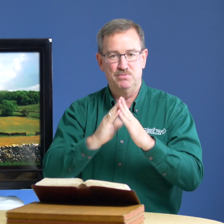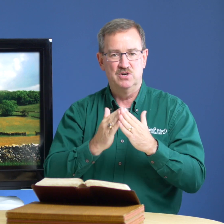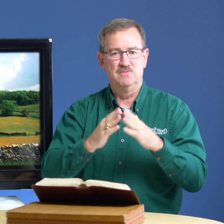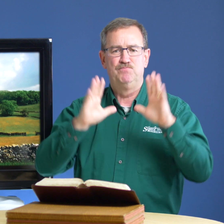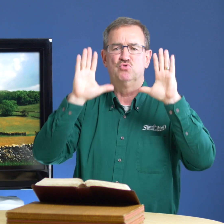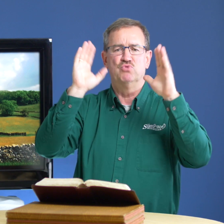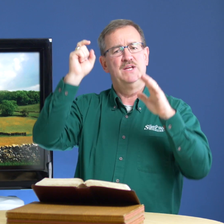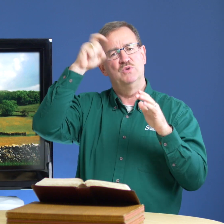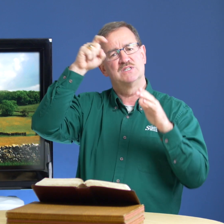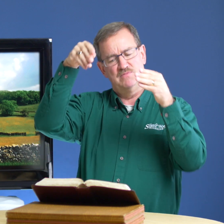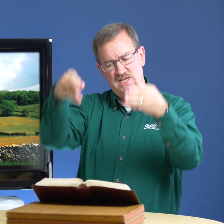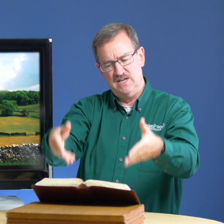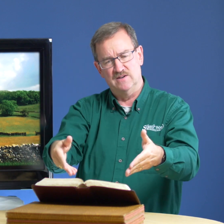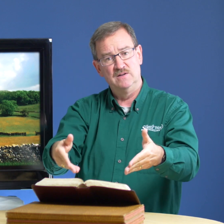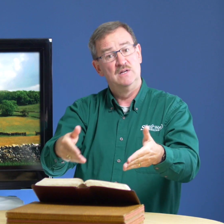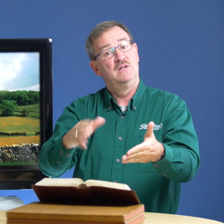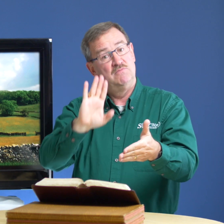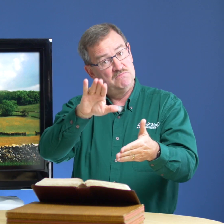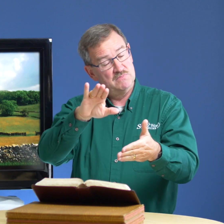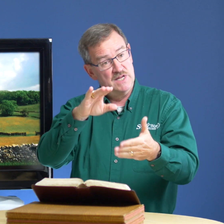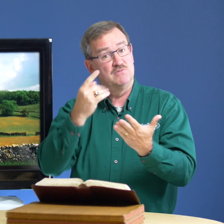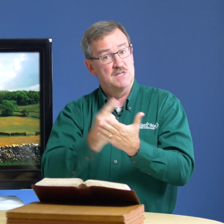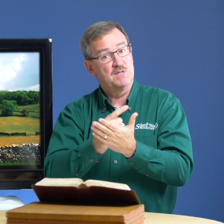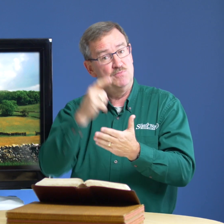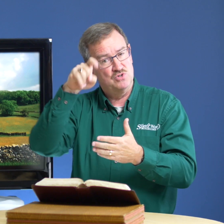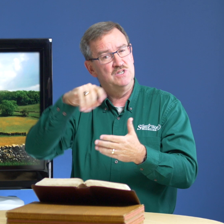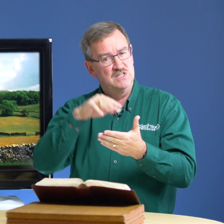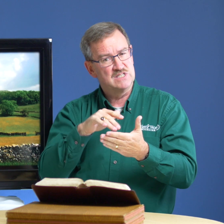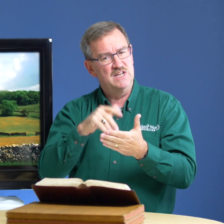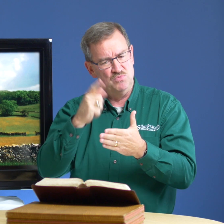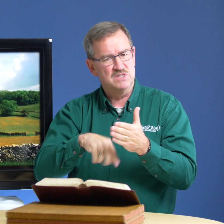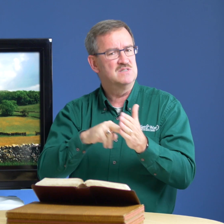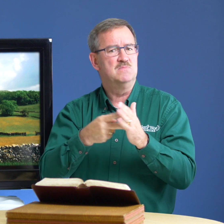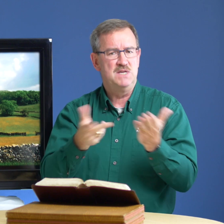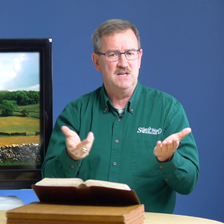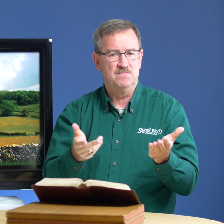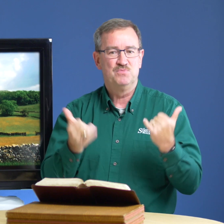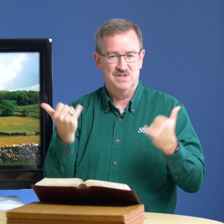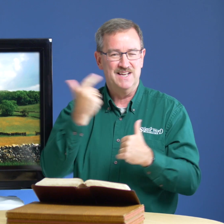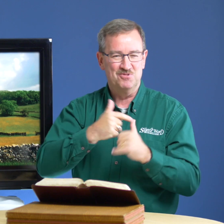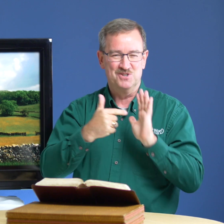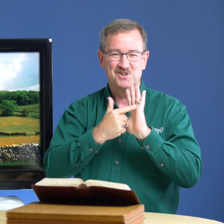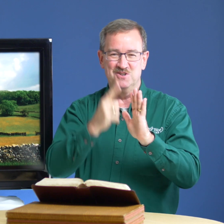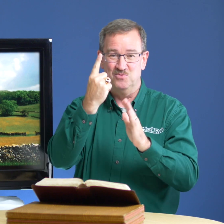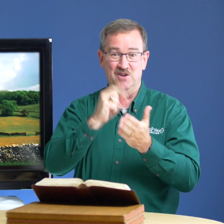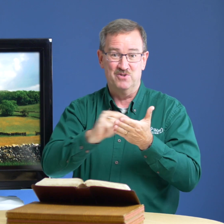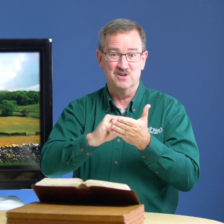book great wisdom here now sometimes you're going to need to study what does it mean today we're going to show you one verse